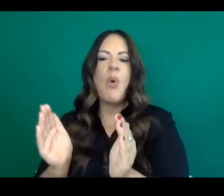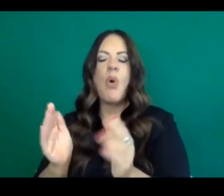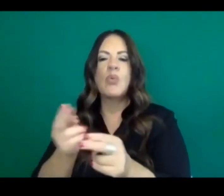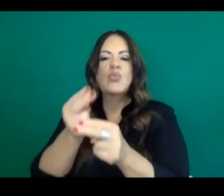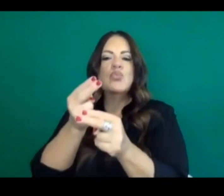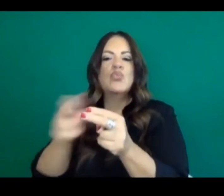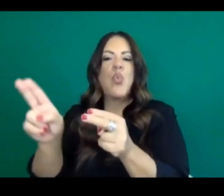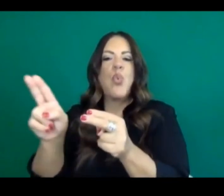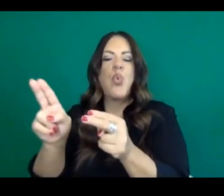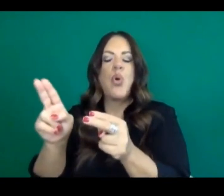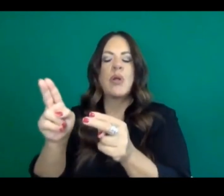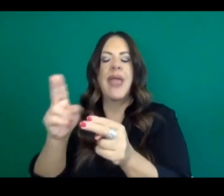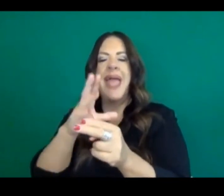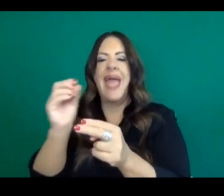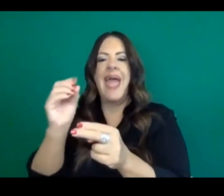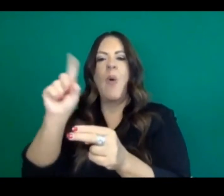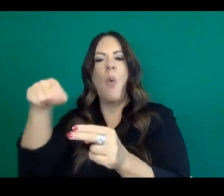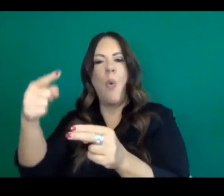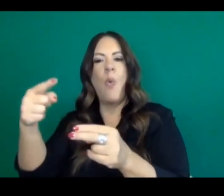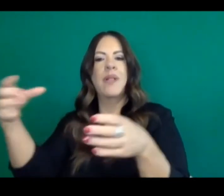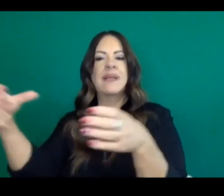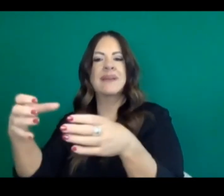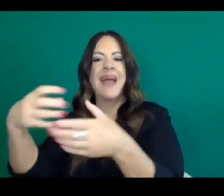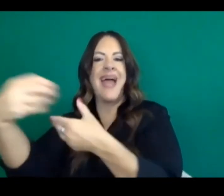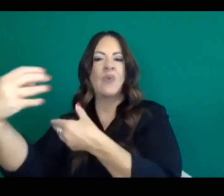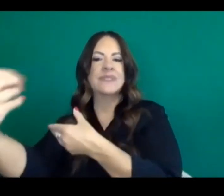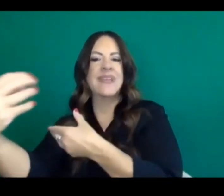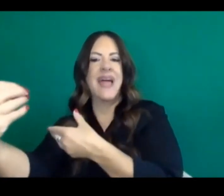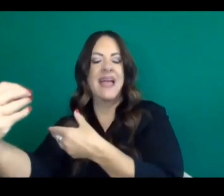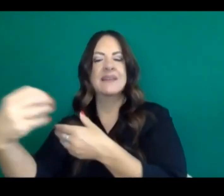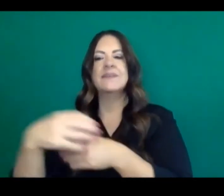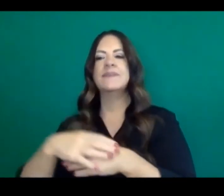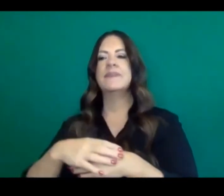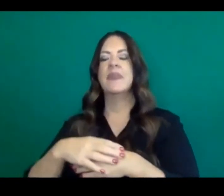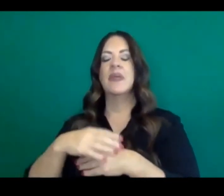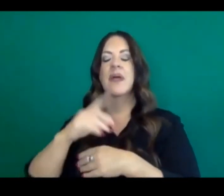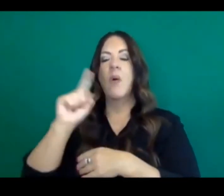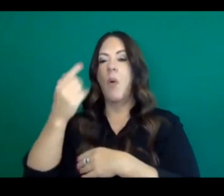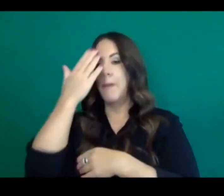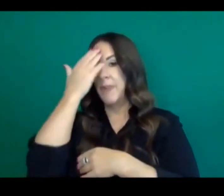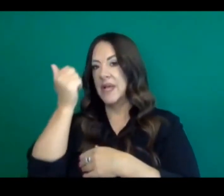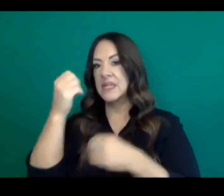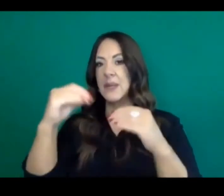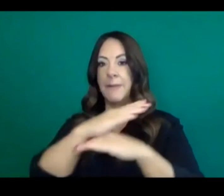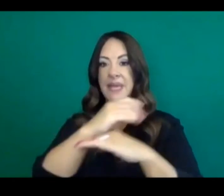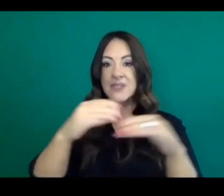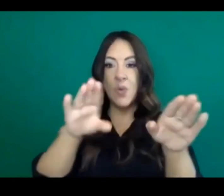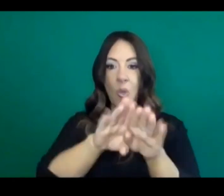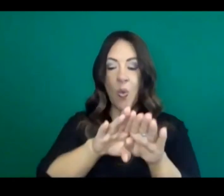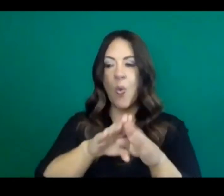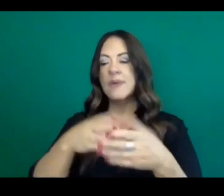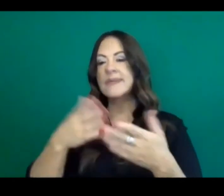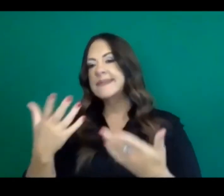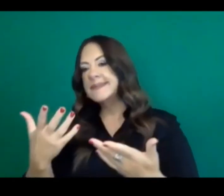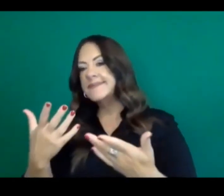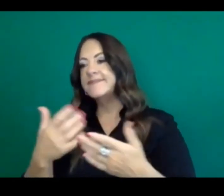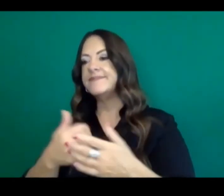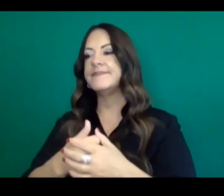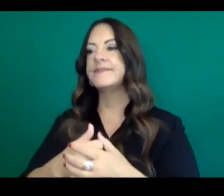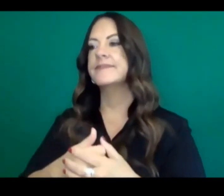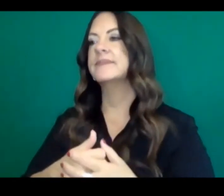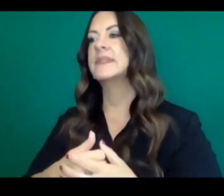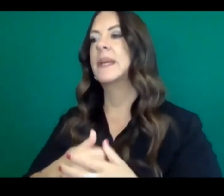that, um, if the decision because of a beach closure is to bring, a small gathering indoors,